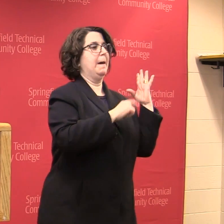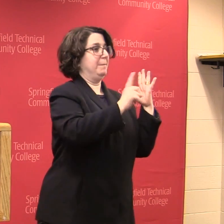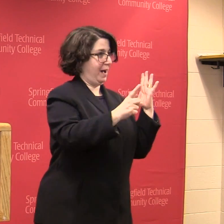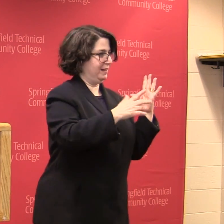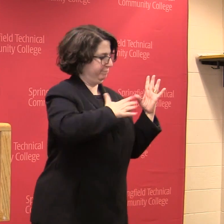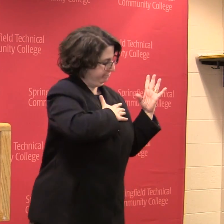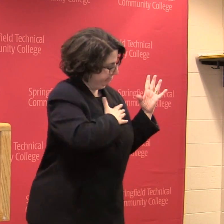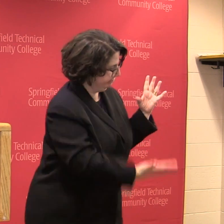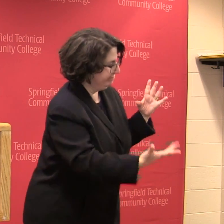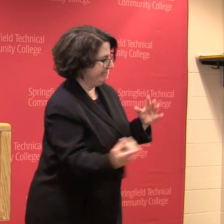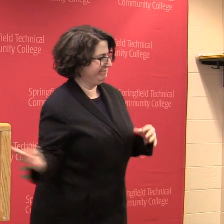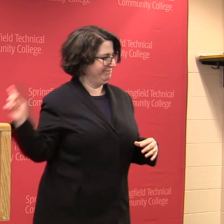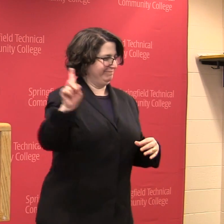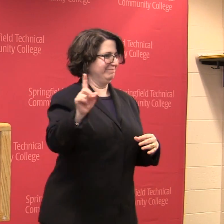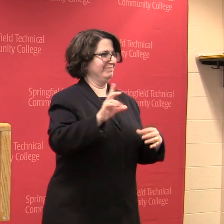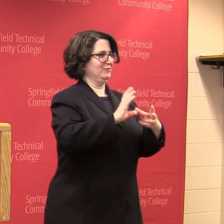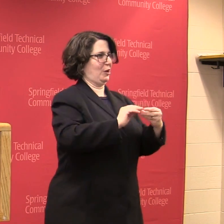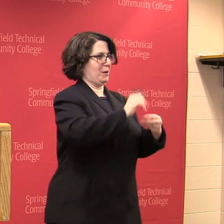Applause